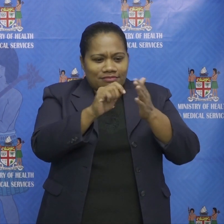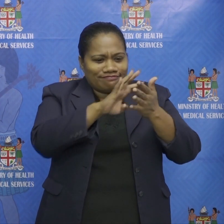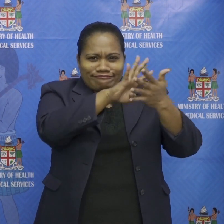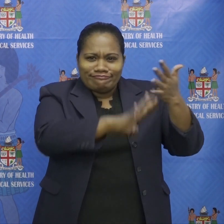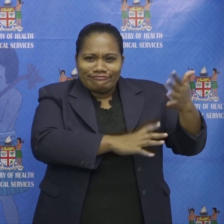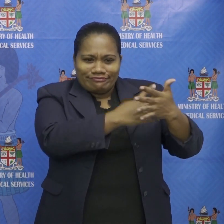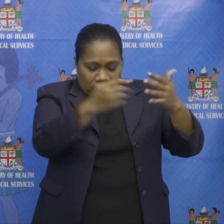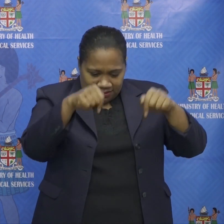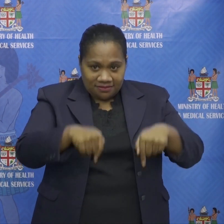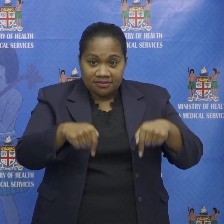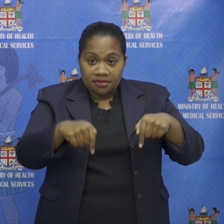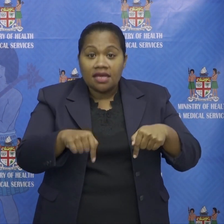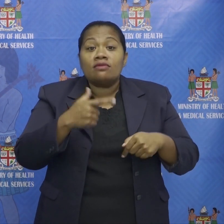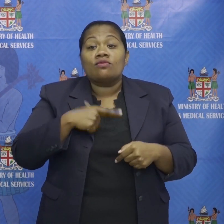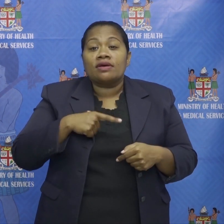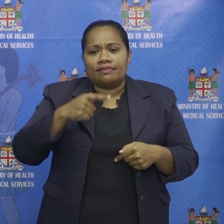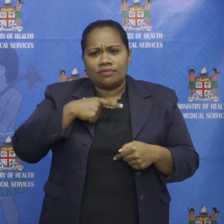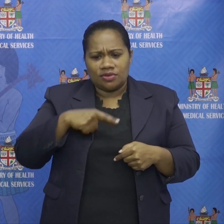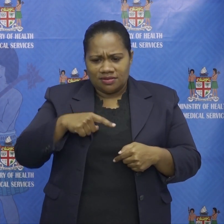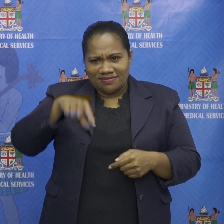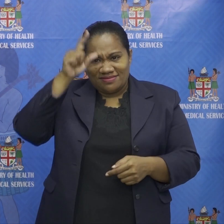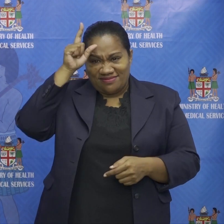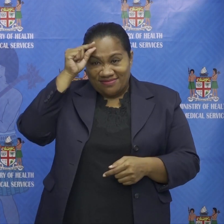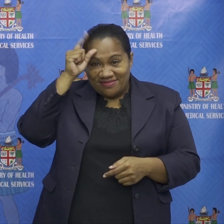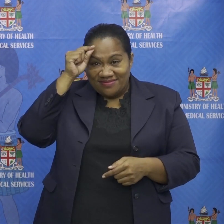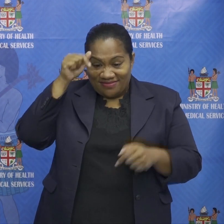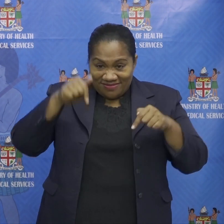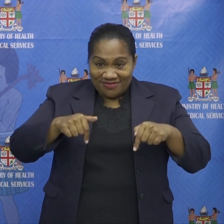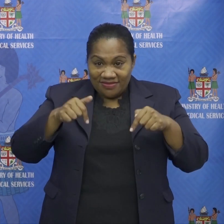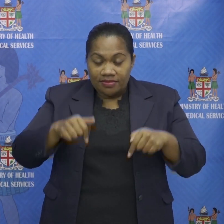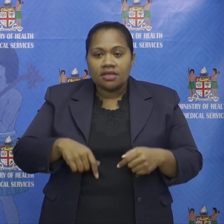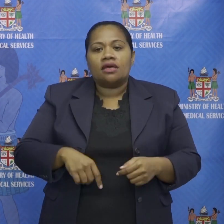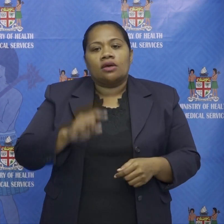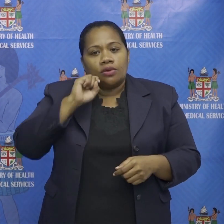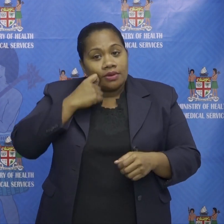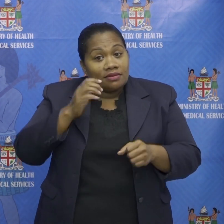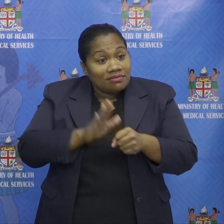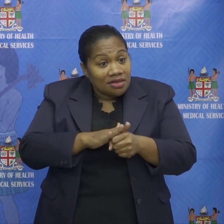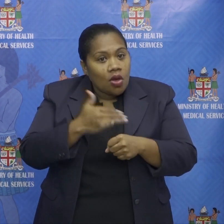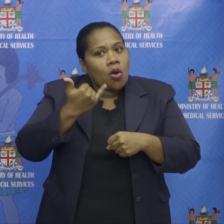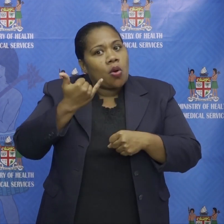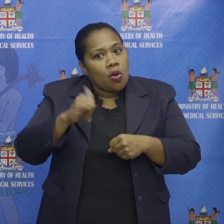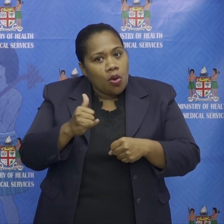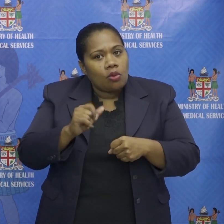of ordinary Ephesians will make or break our containment of these viral variant